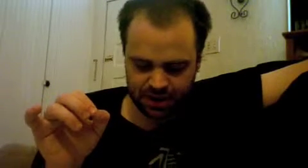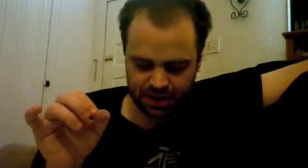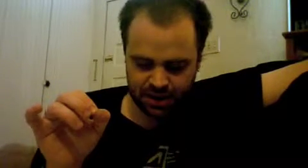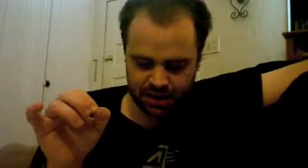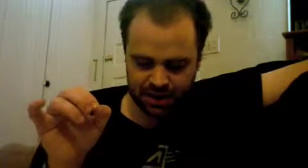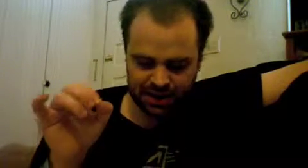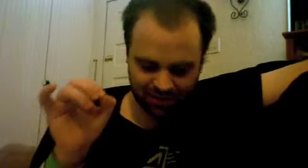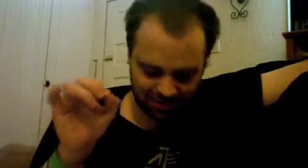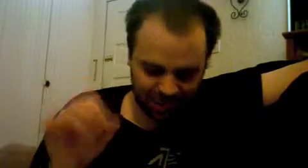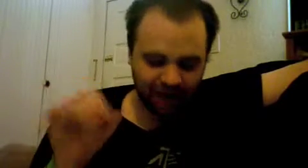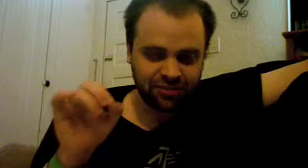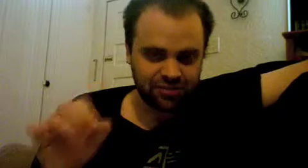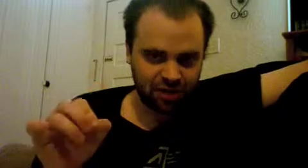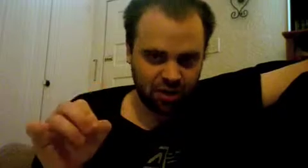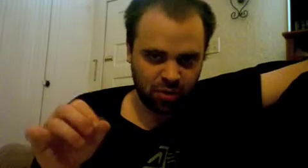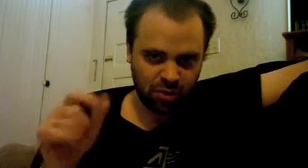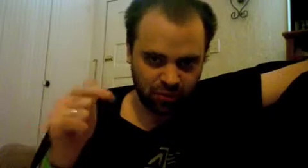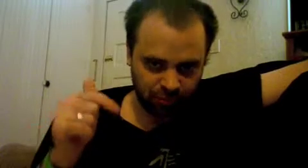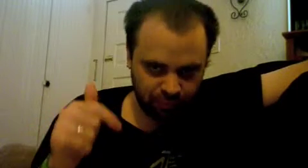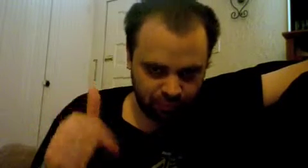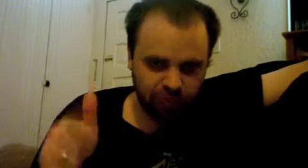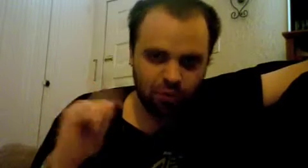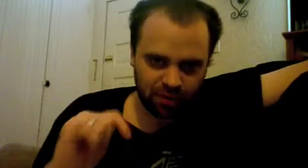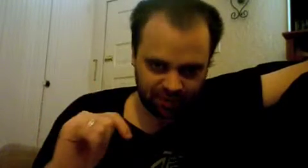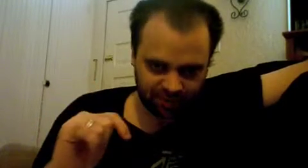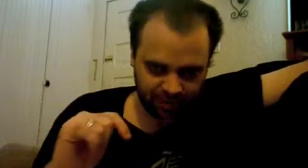it is not so for itself